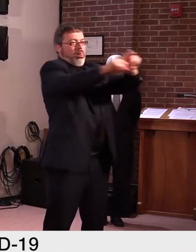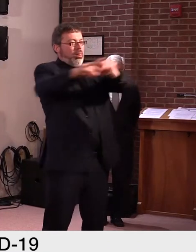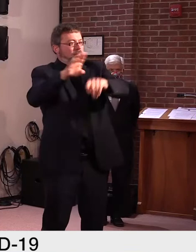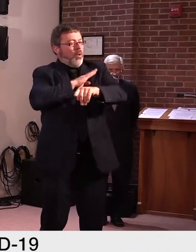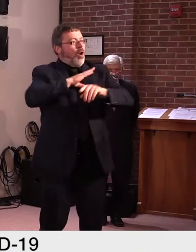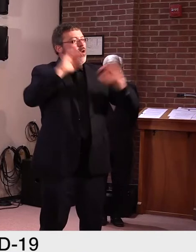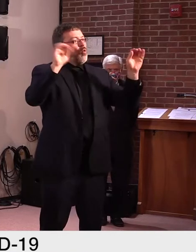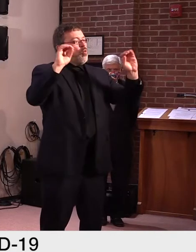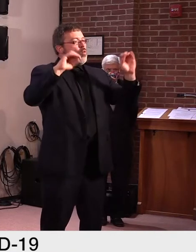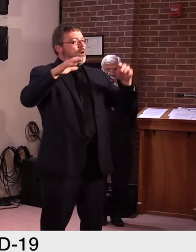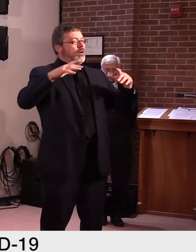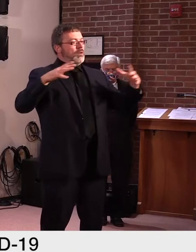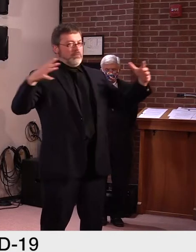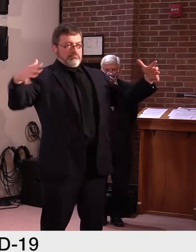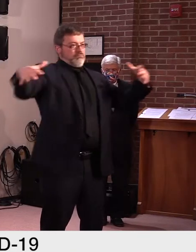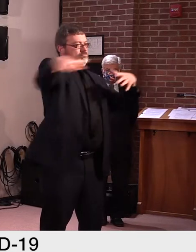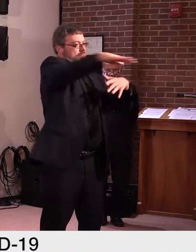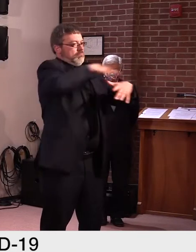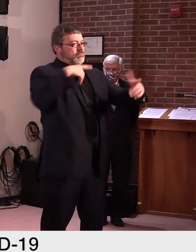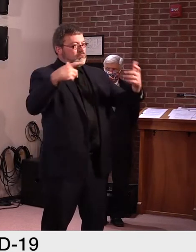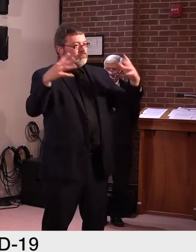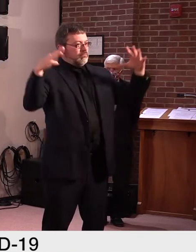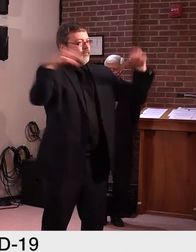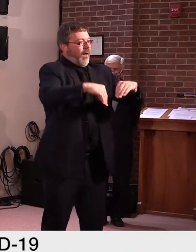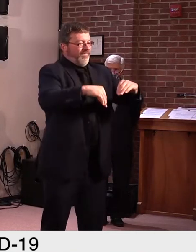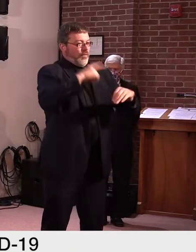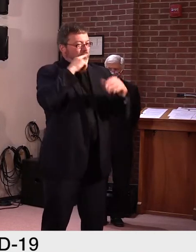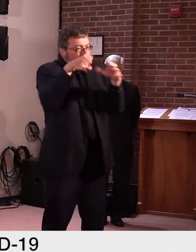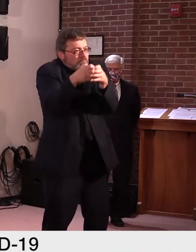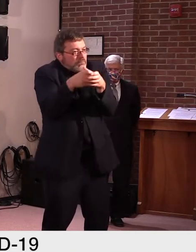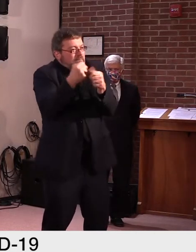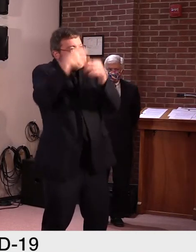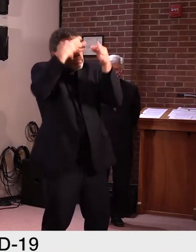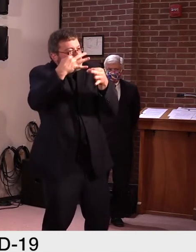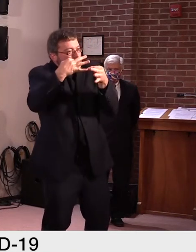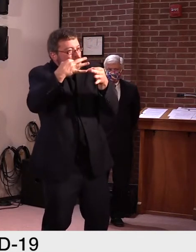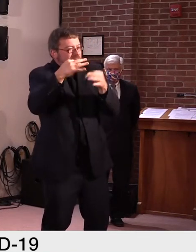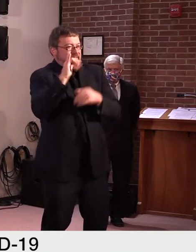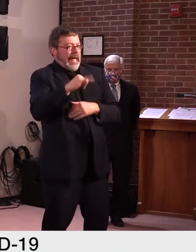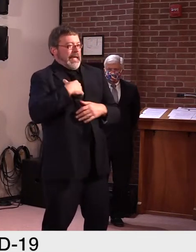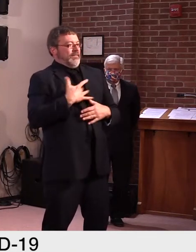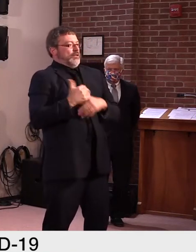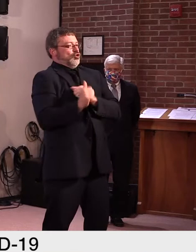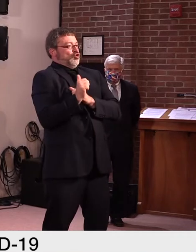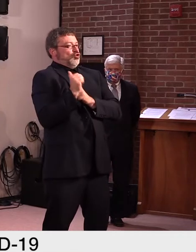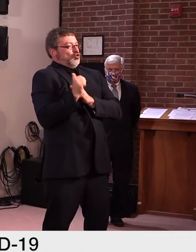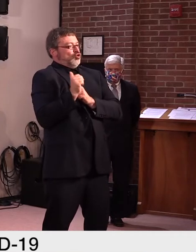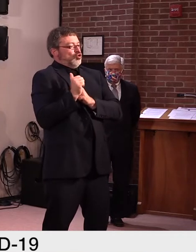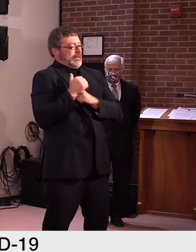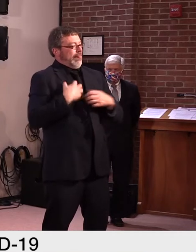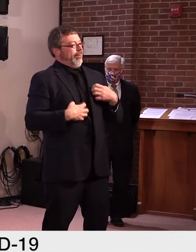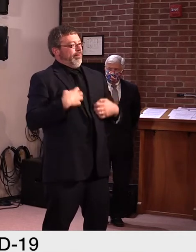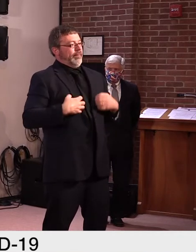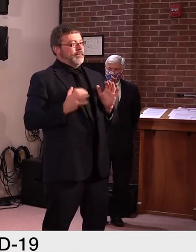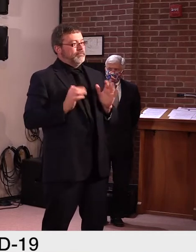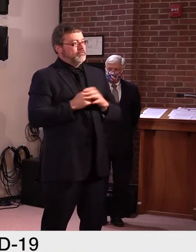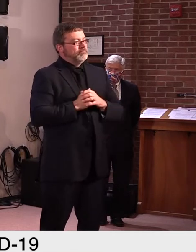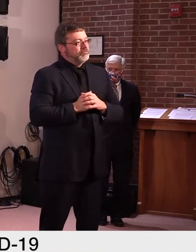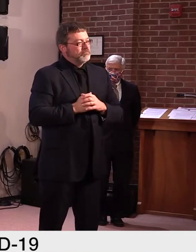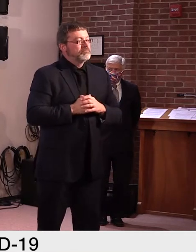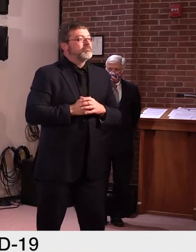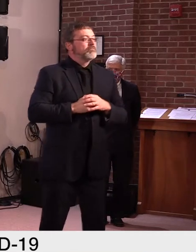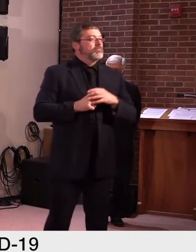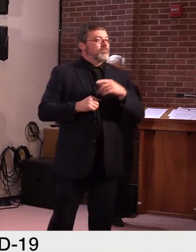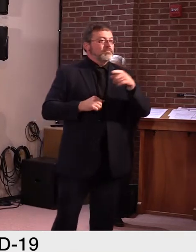amount of cases in, uh, the K through 12 especially, uh, bodes well, it seems, for, uh, for us going forward with,